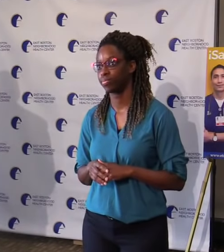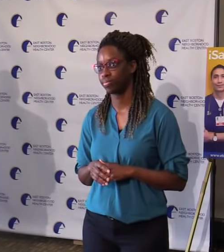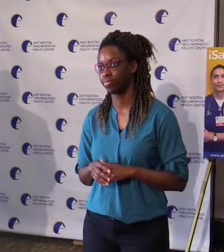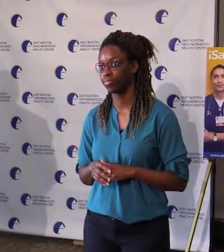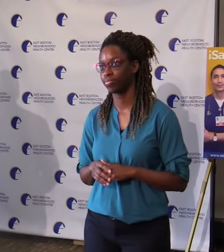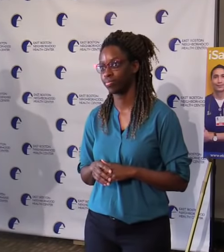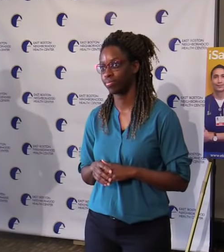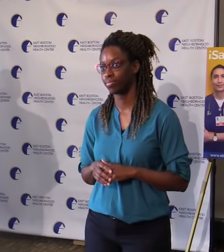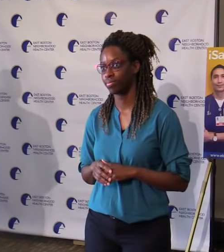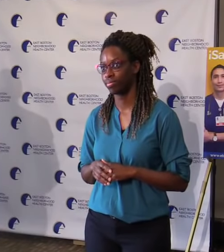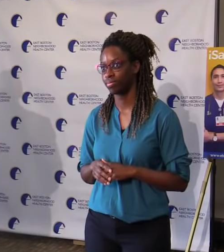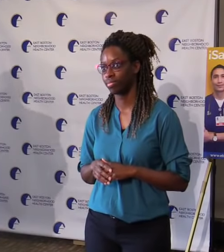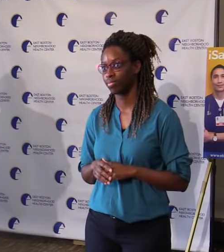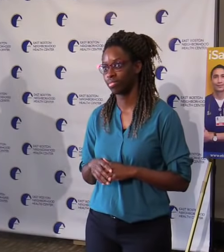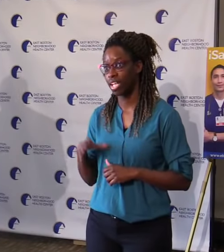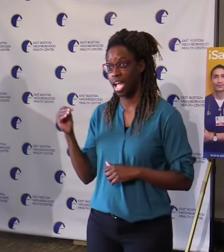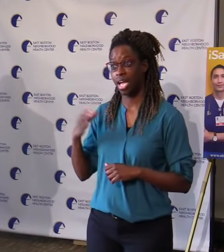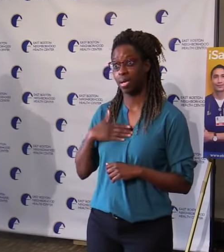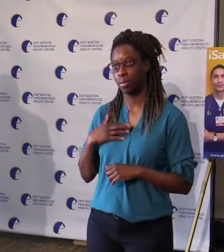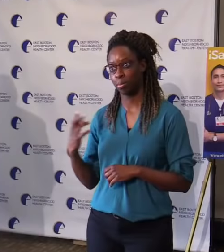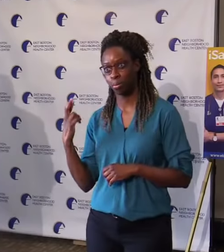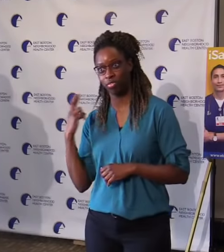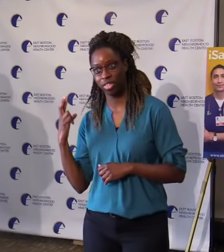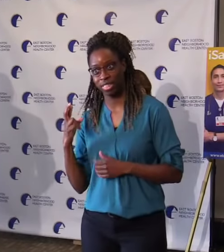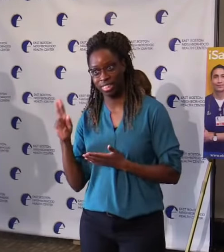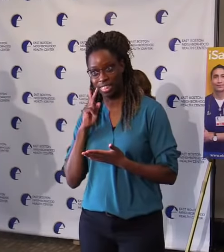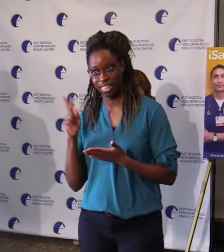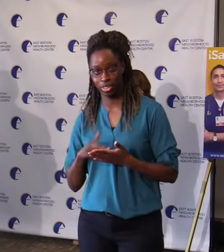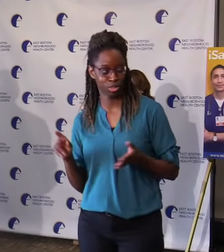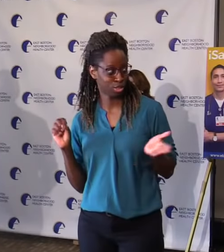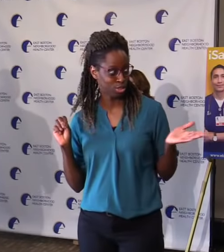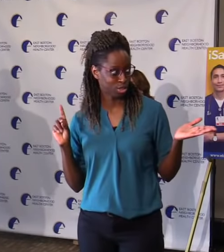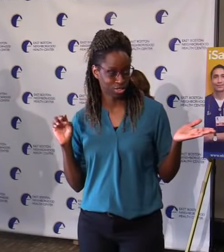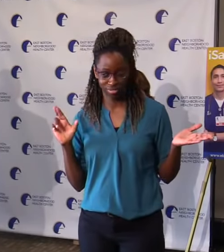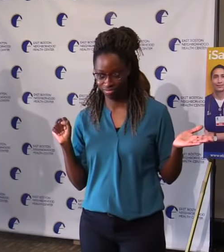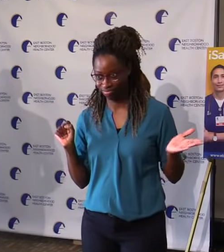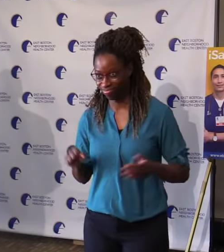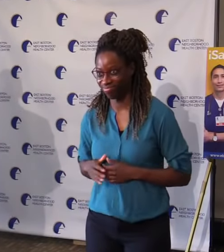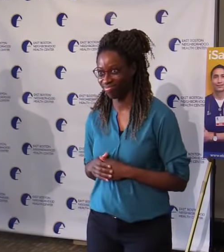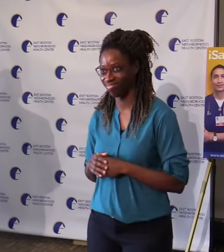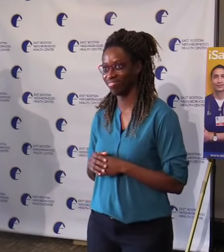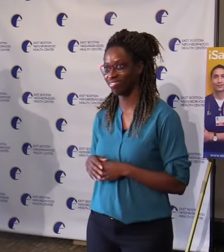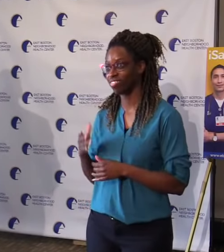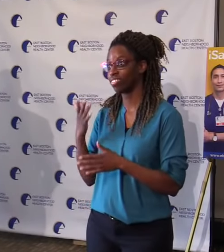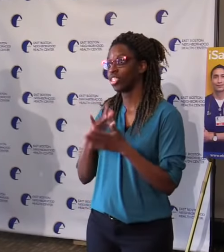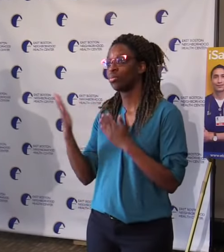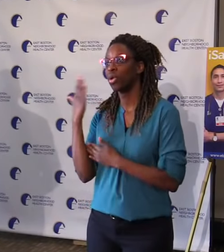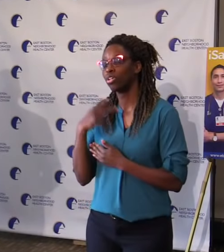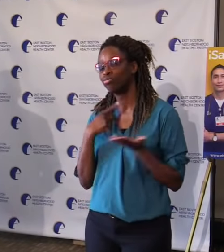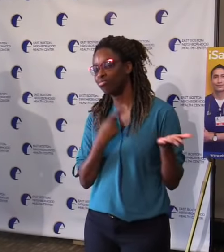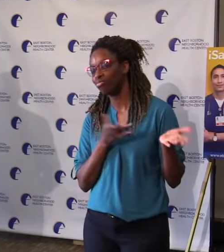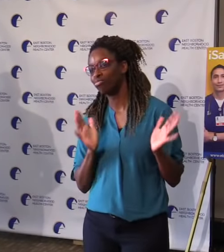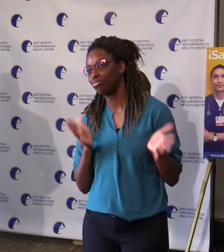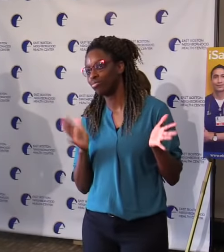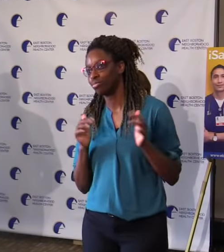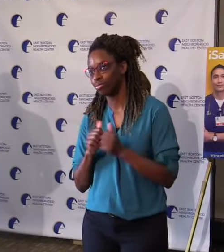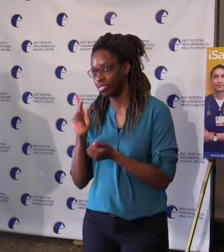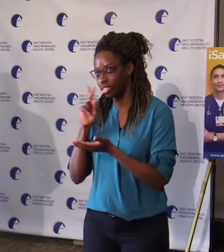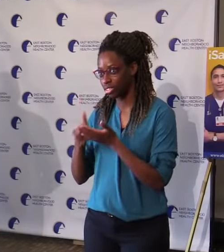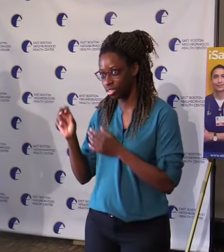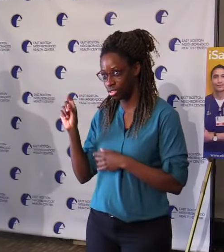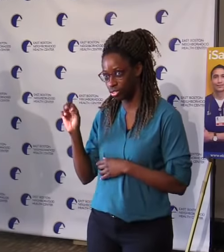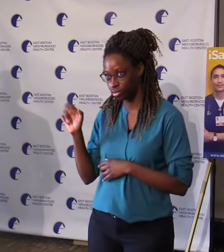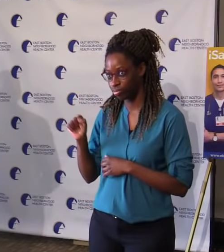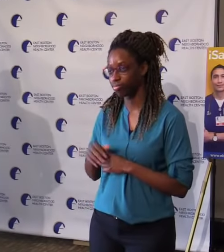friend, Secretary Sutter, as we talk at 7 something in the morning, and our friends at Blue Cross and Blue Shield, represented here today by